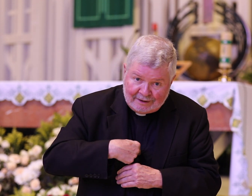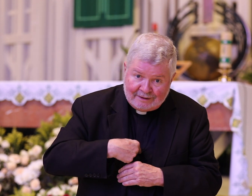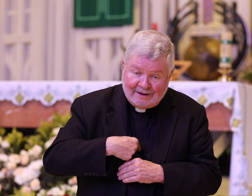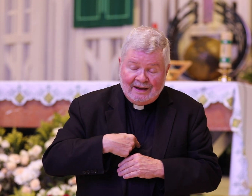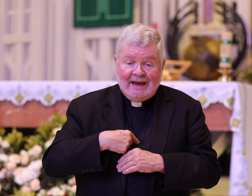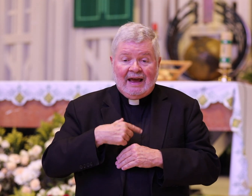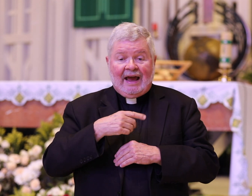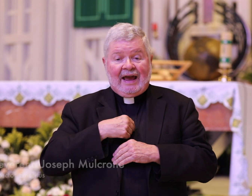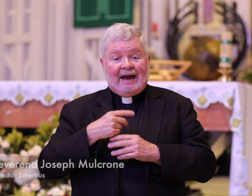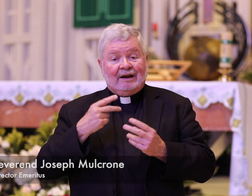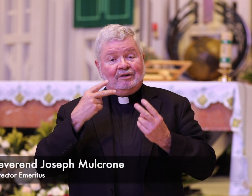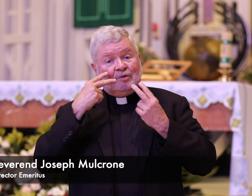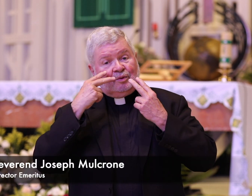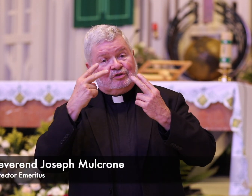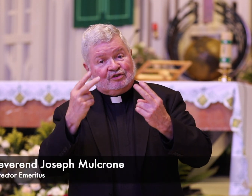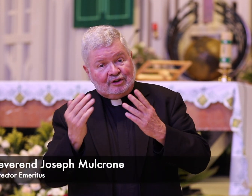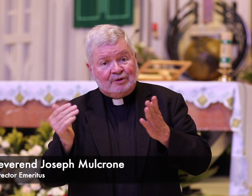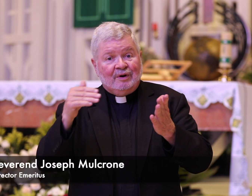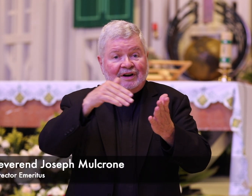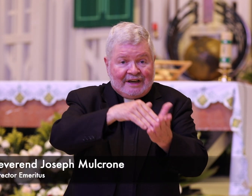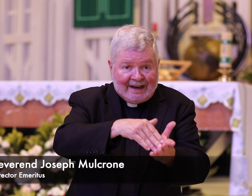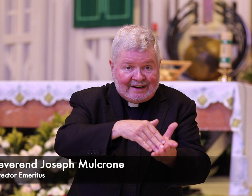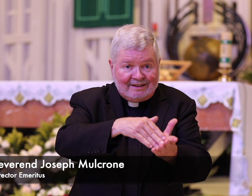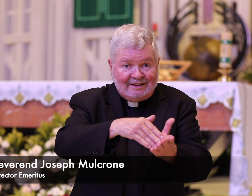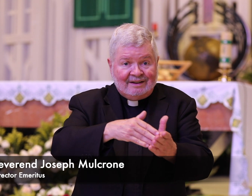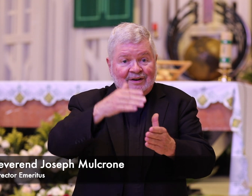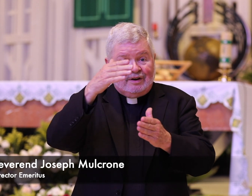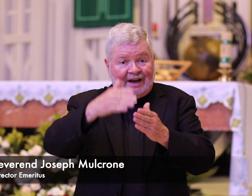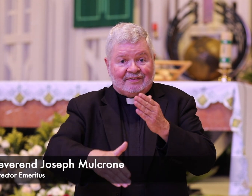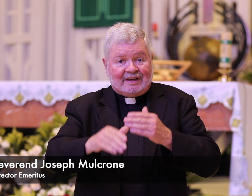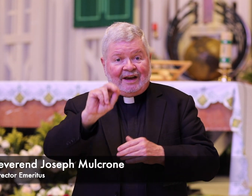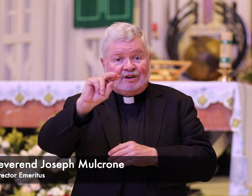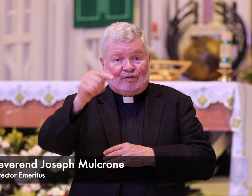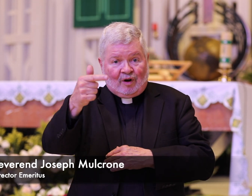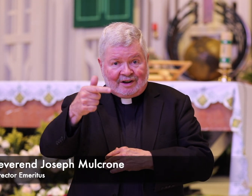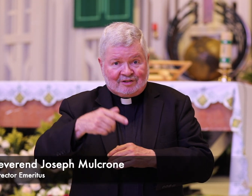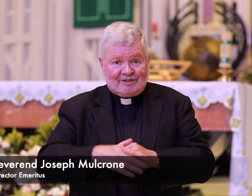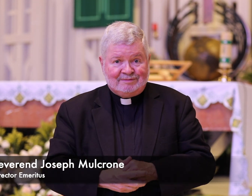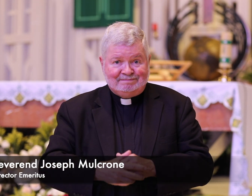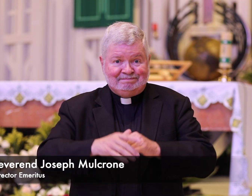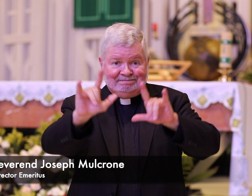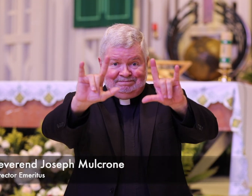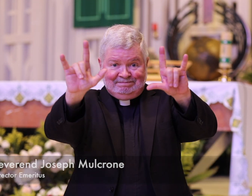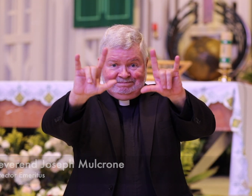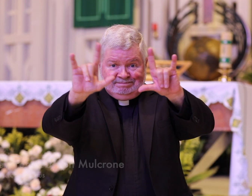and we'll see you again at the end of August and